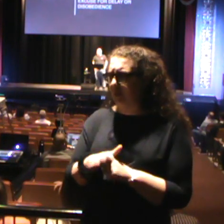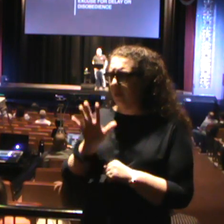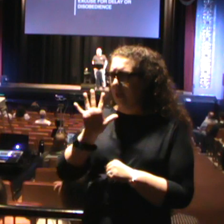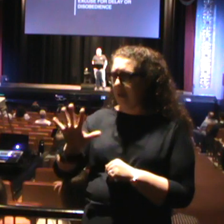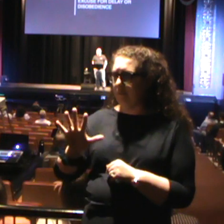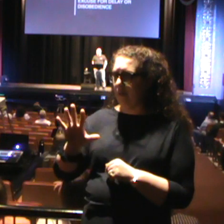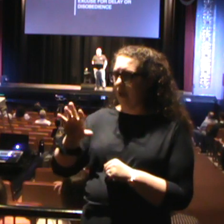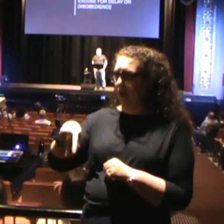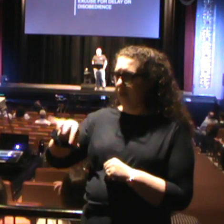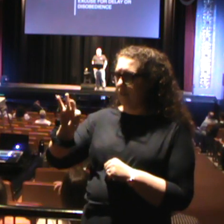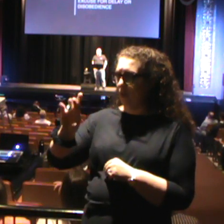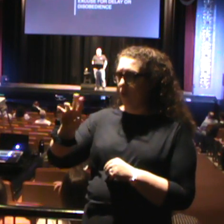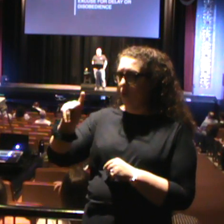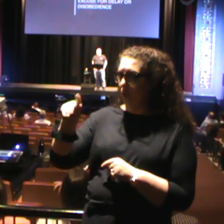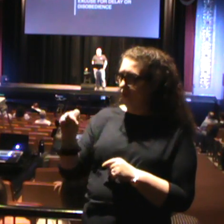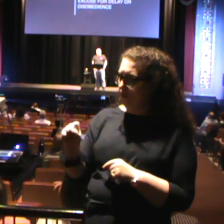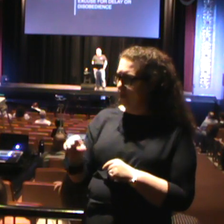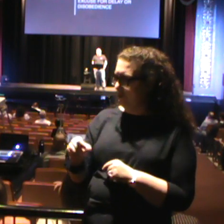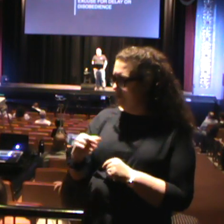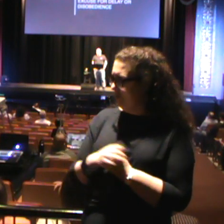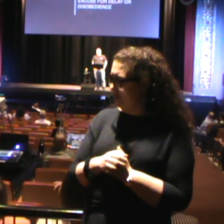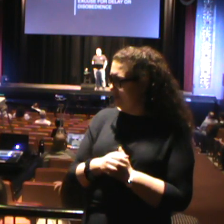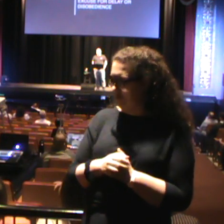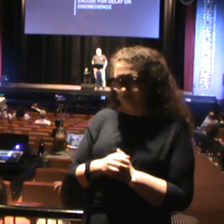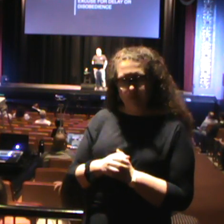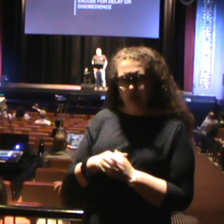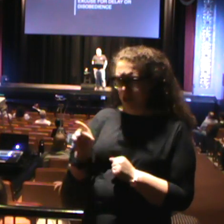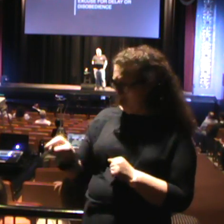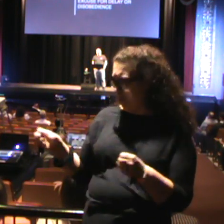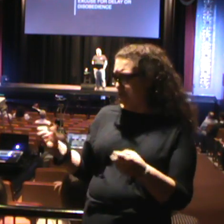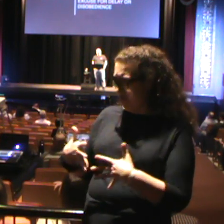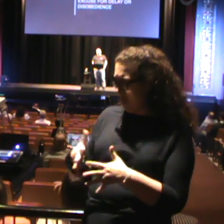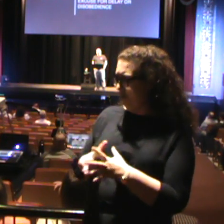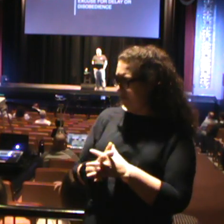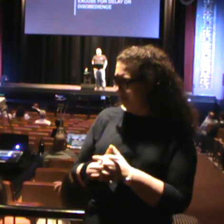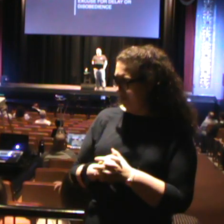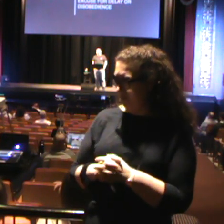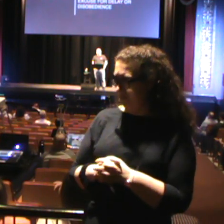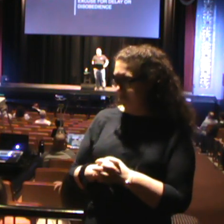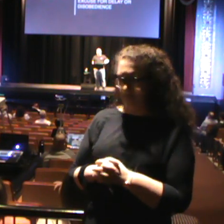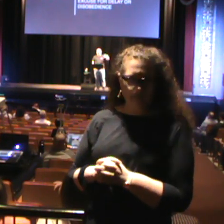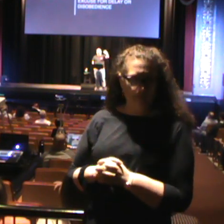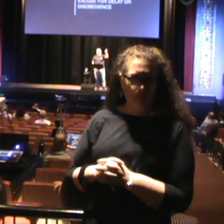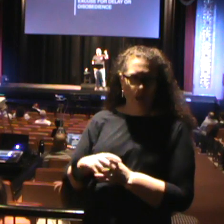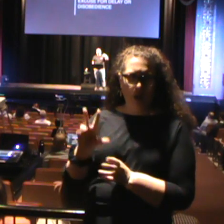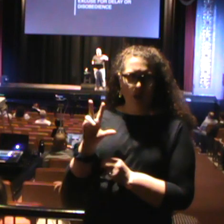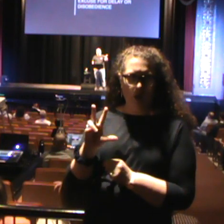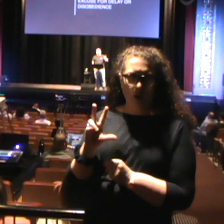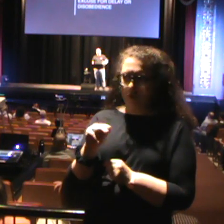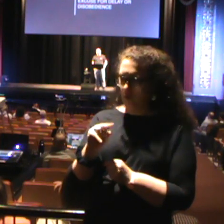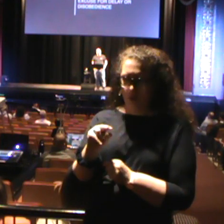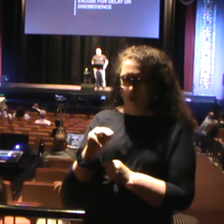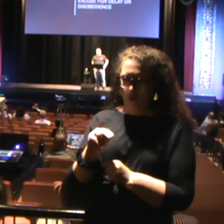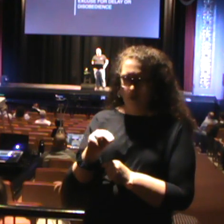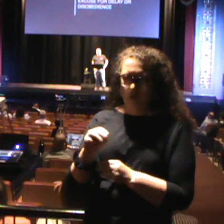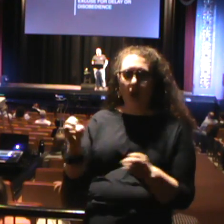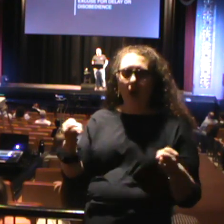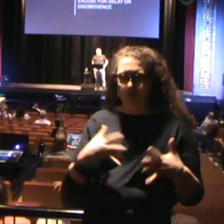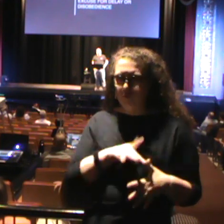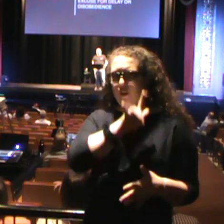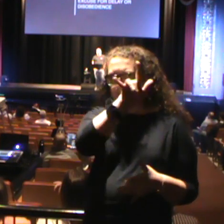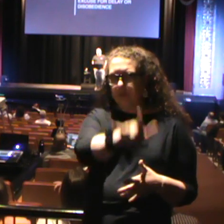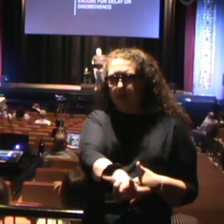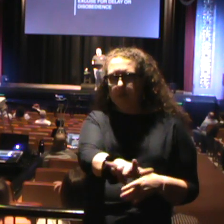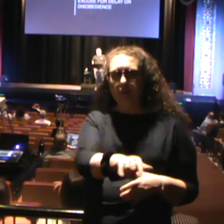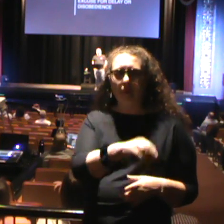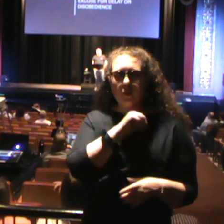go, are you scared? And I'm like, no, no, I'm not. I'm scared of getting on an airplane but not going to Five Forks.